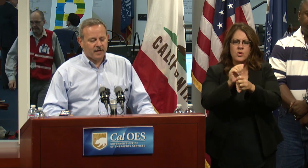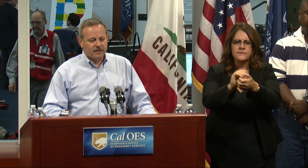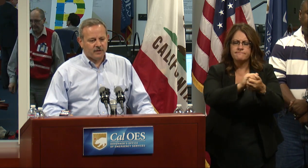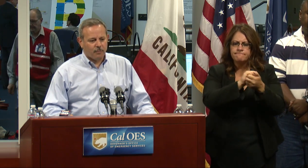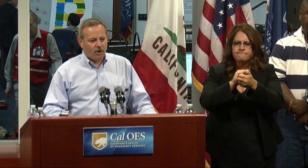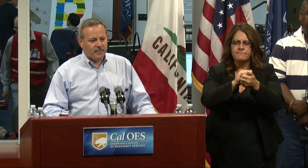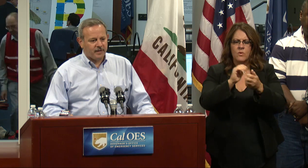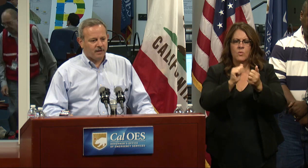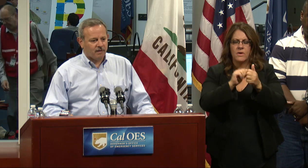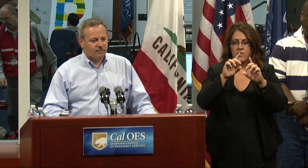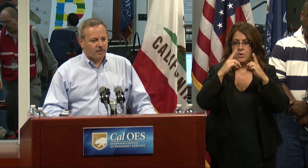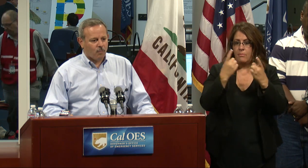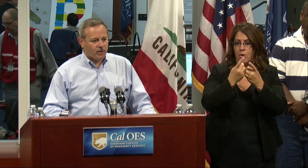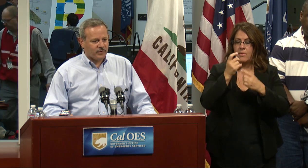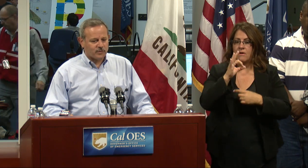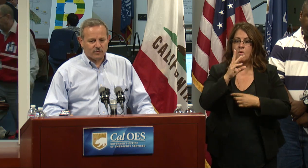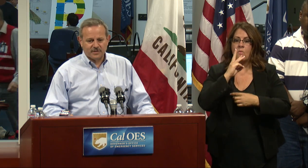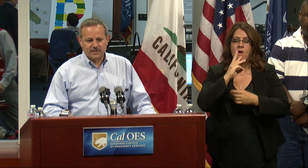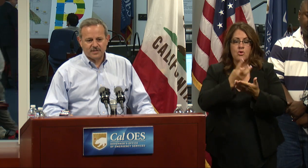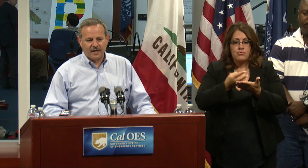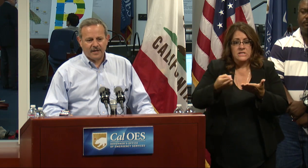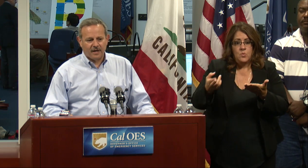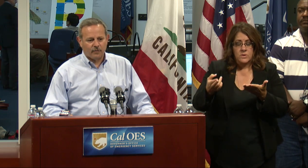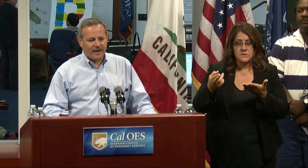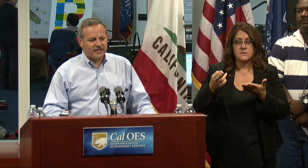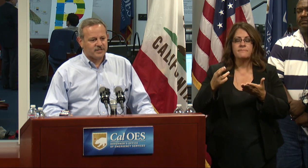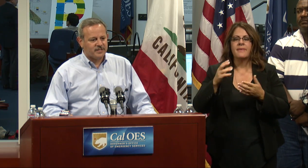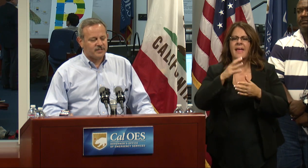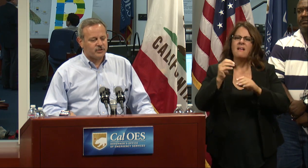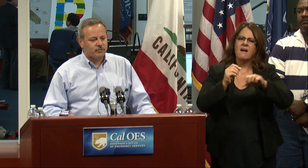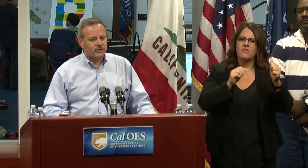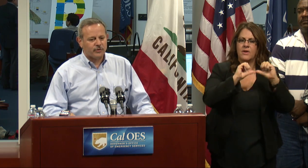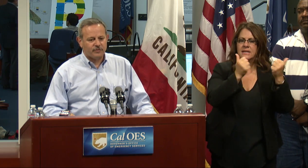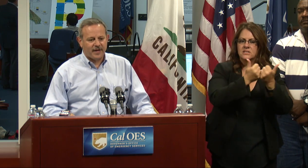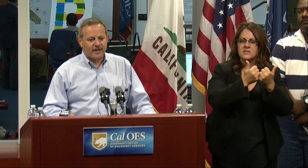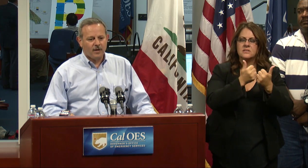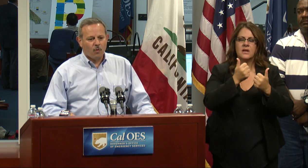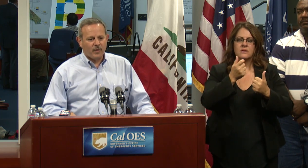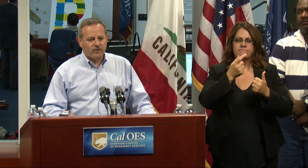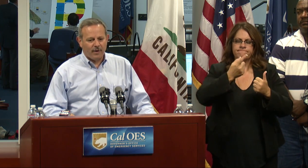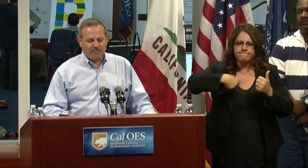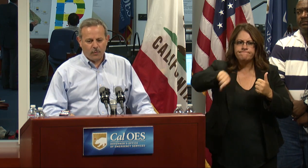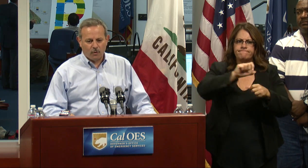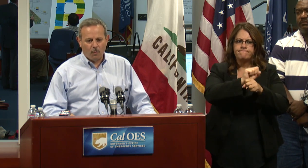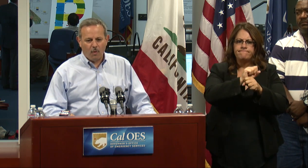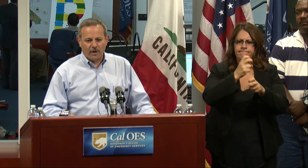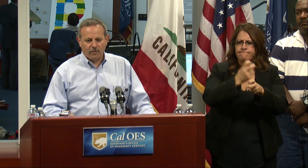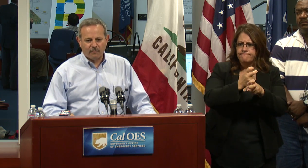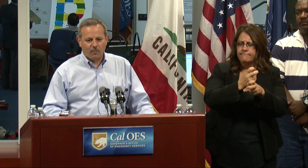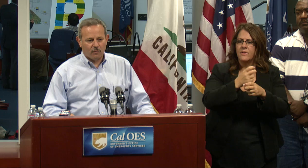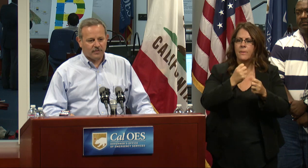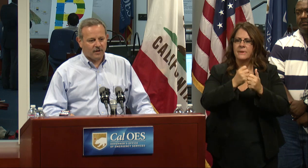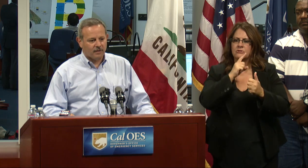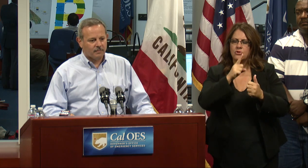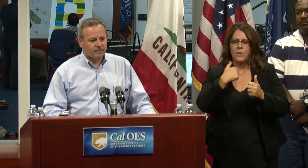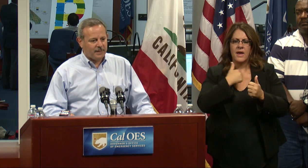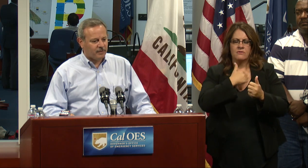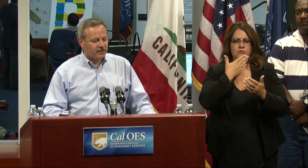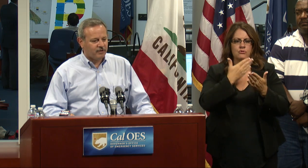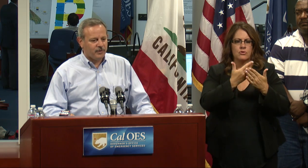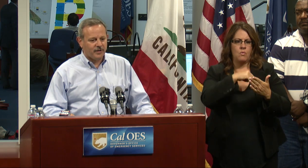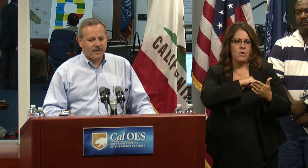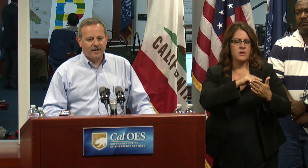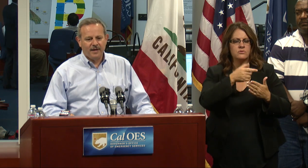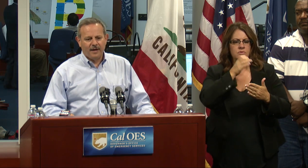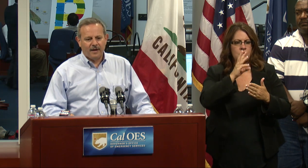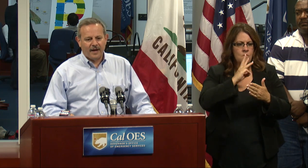the Department of Water Resources and other agencies to ensure that we do have potable water for the people